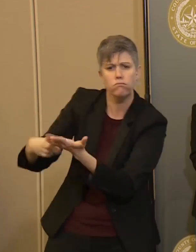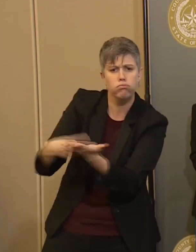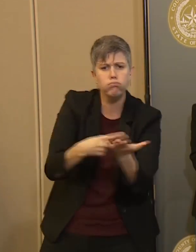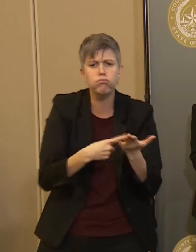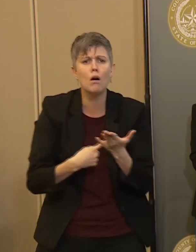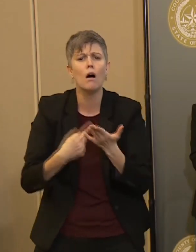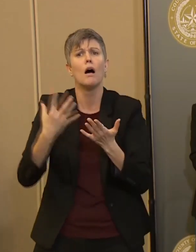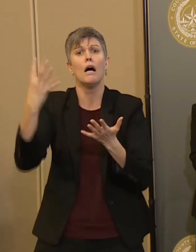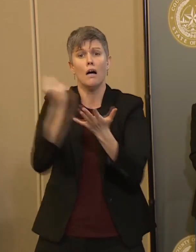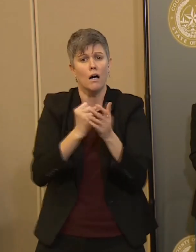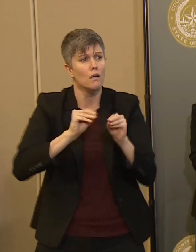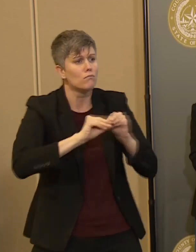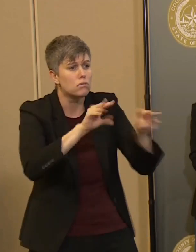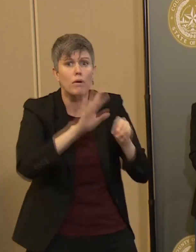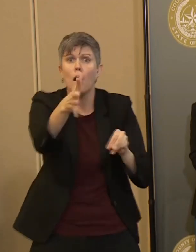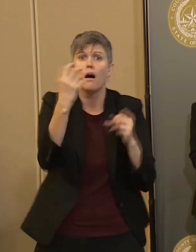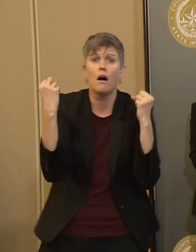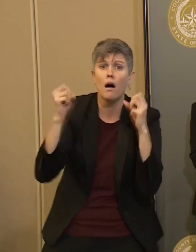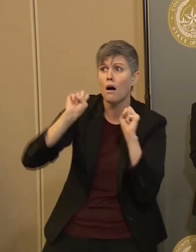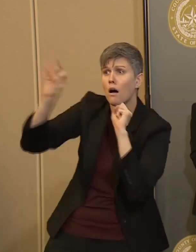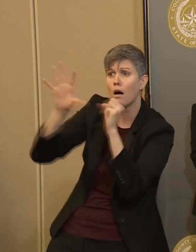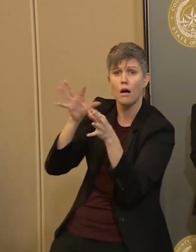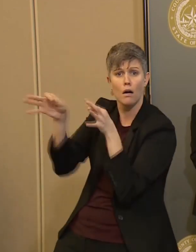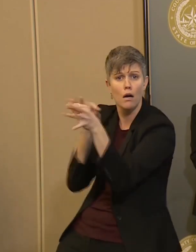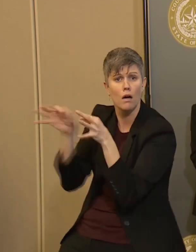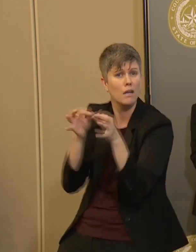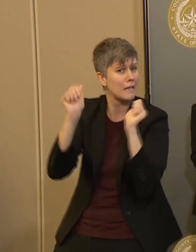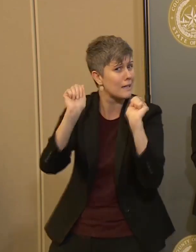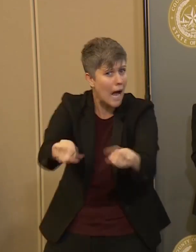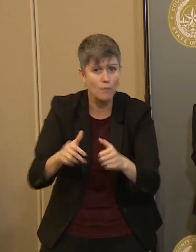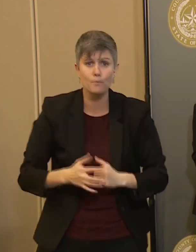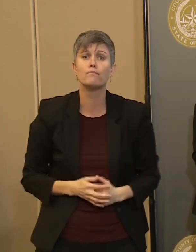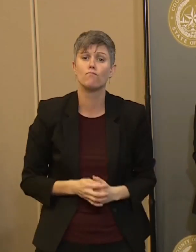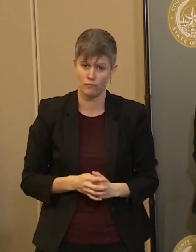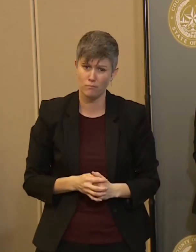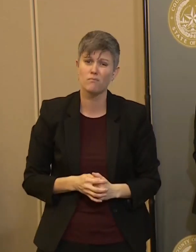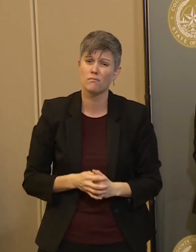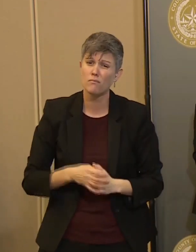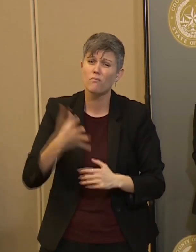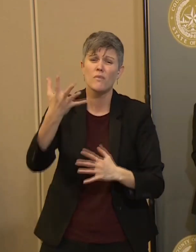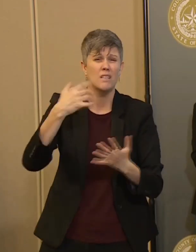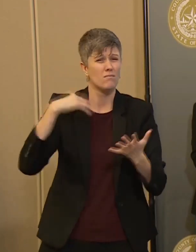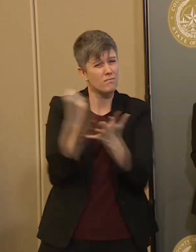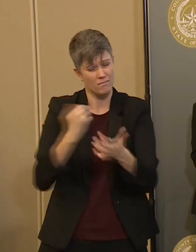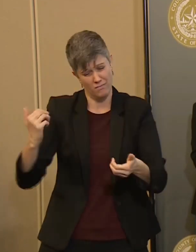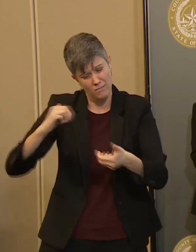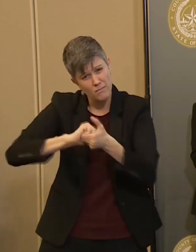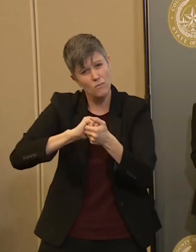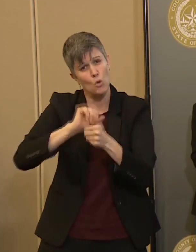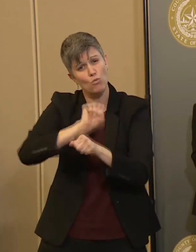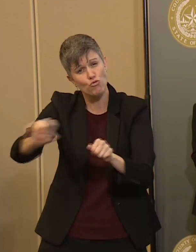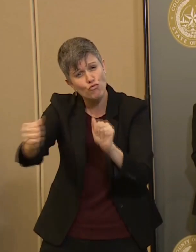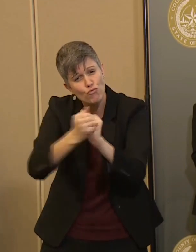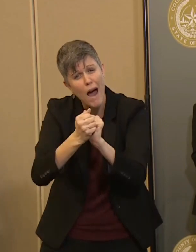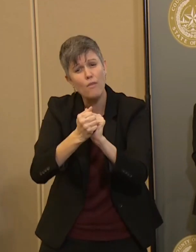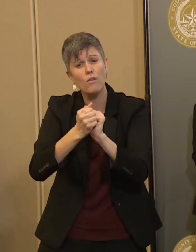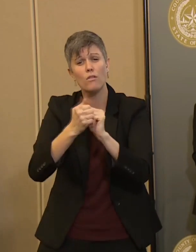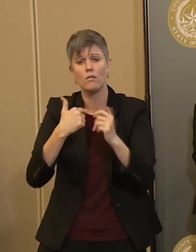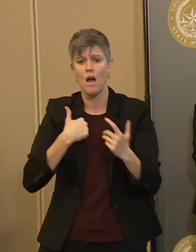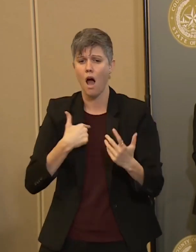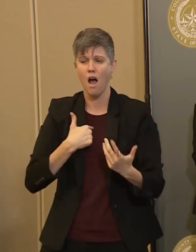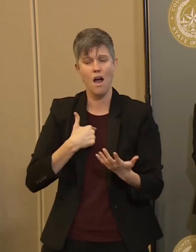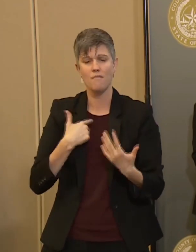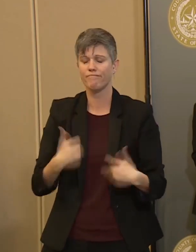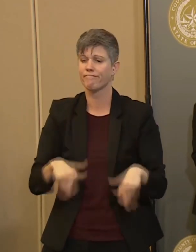are out there. We're working very hard to walk in unison, and I have to tell you that I have more confidence